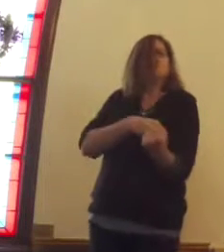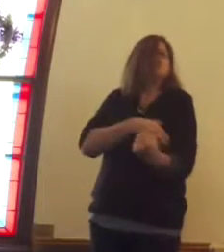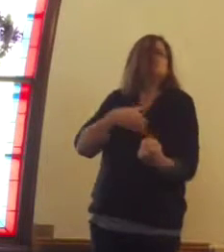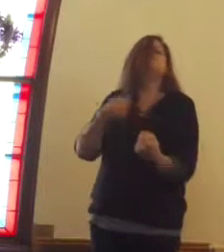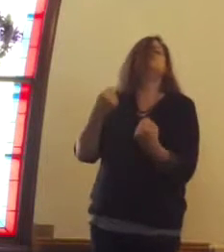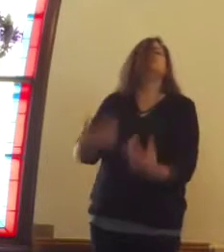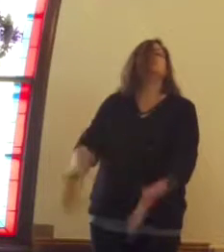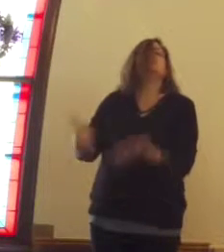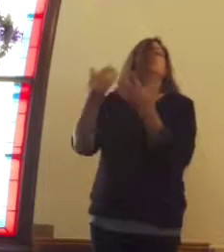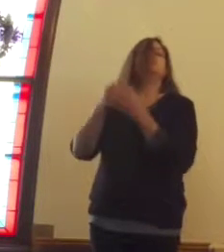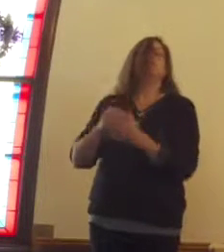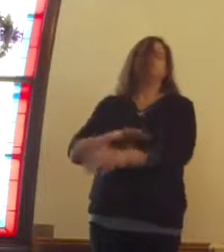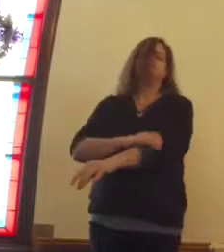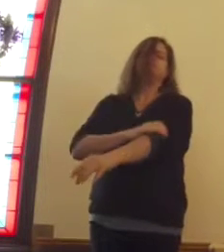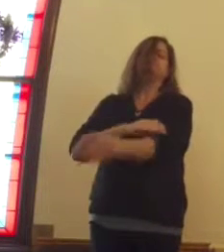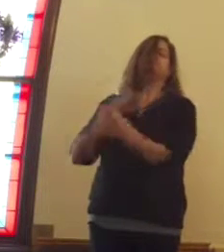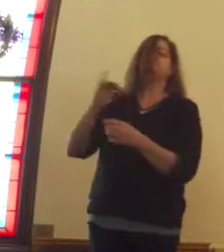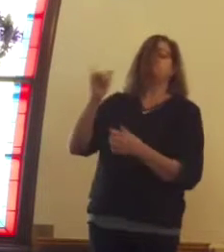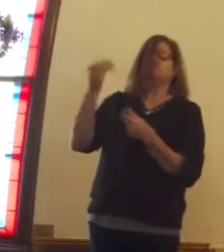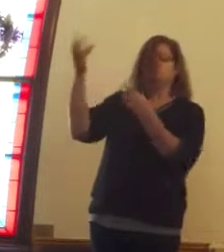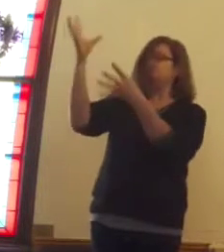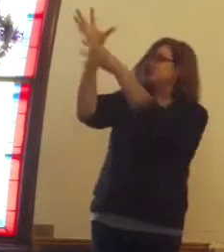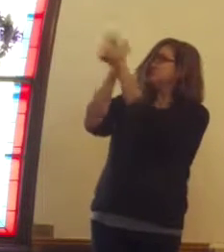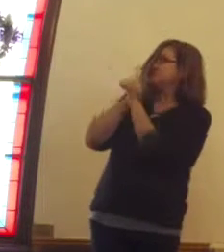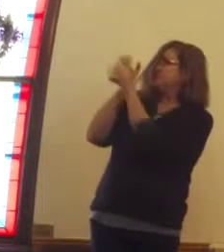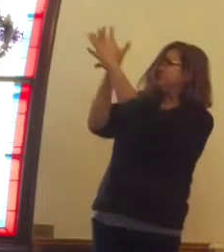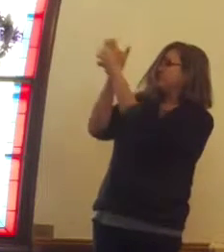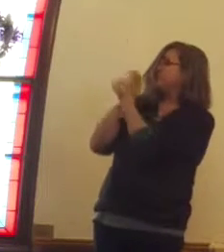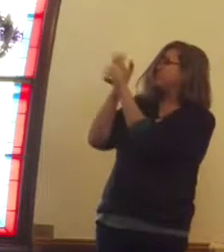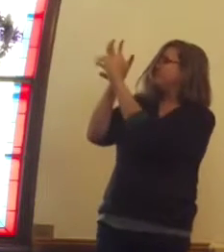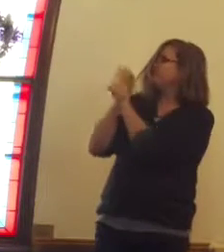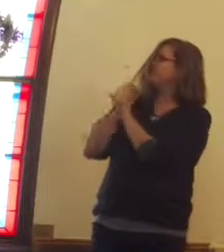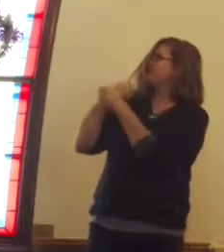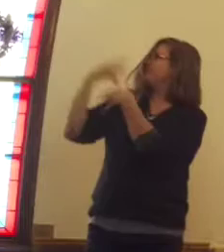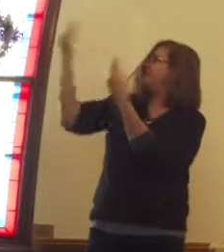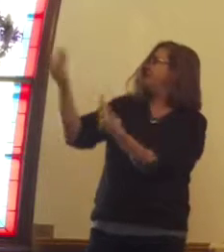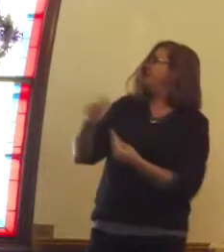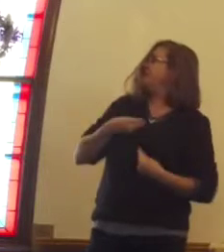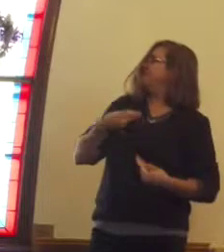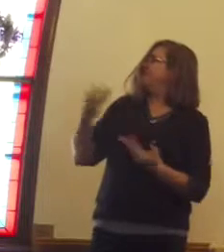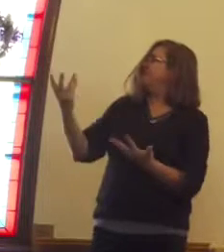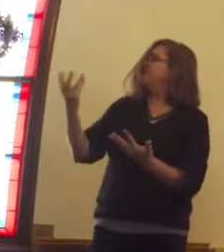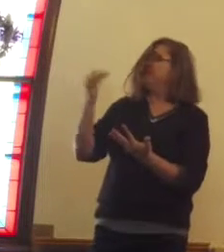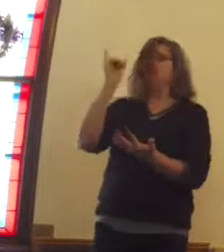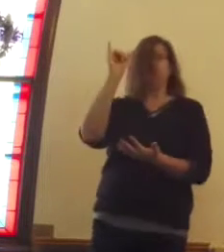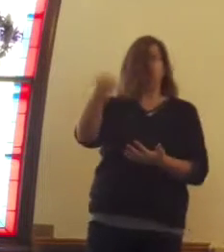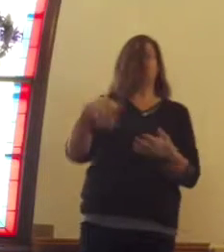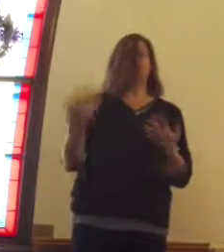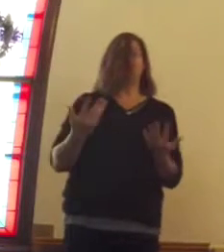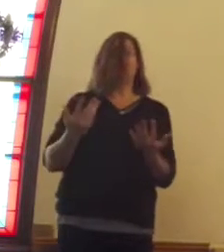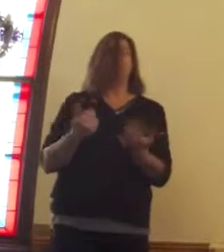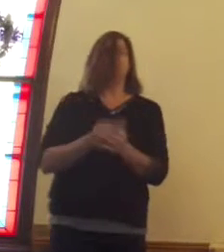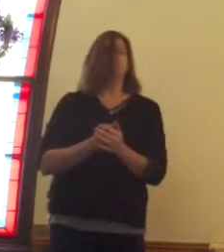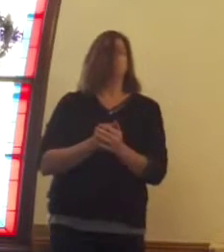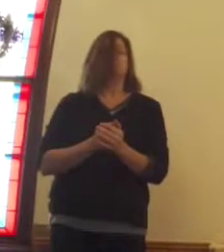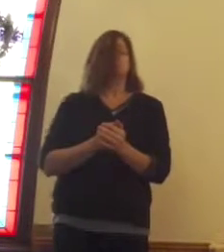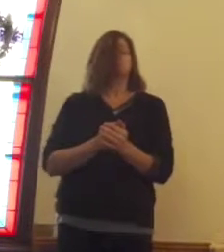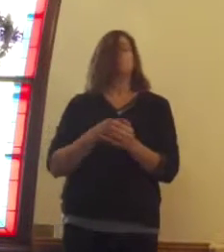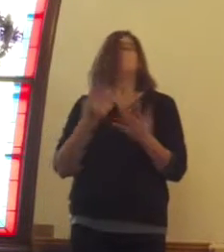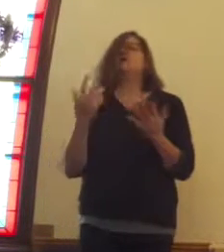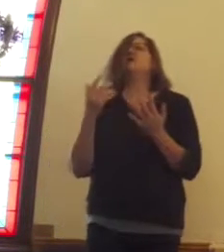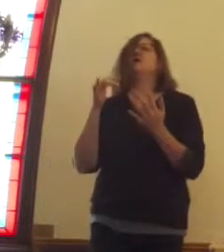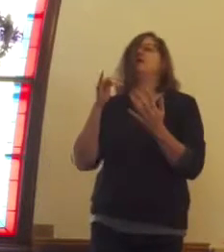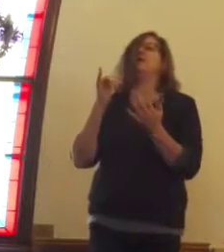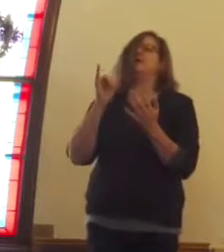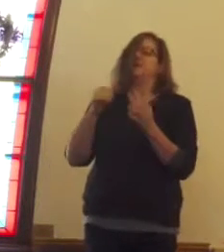it from himself, knowing that the love that God is giving him is giving him that